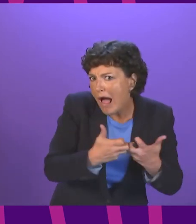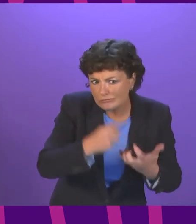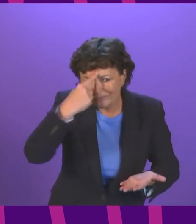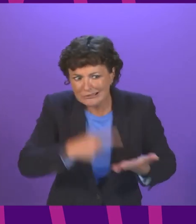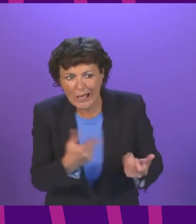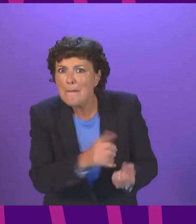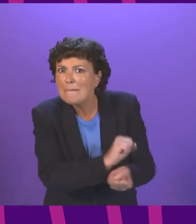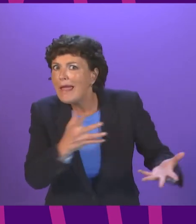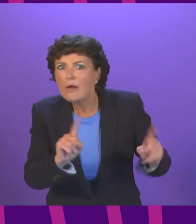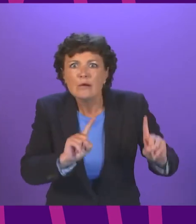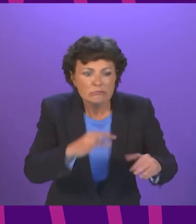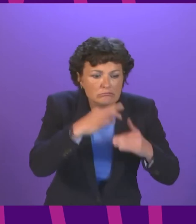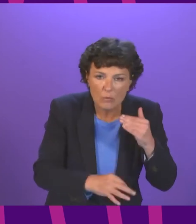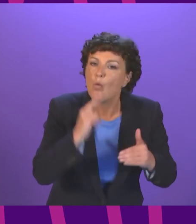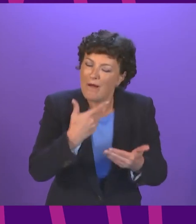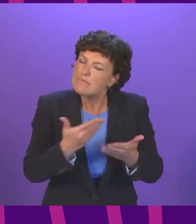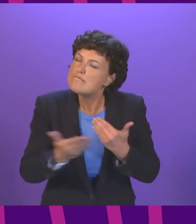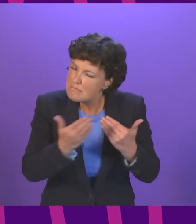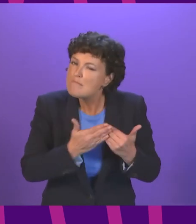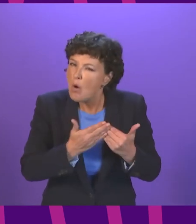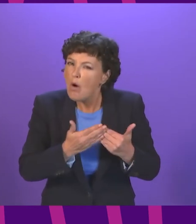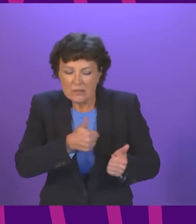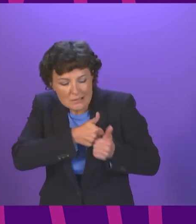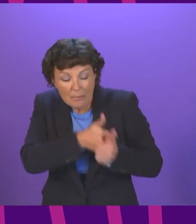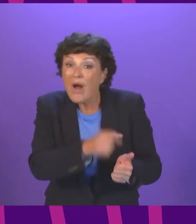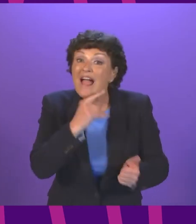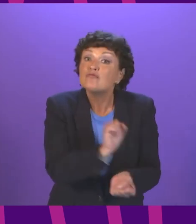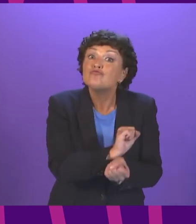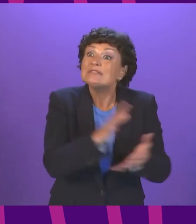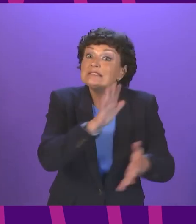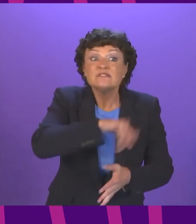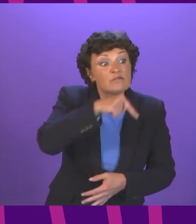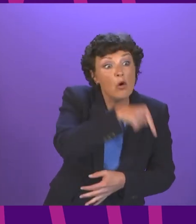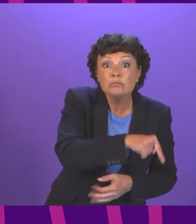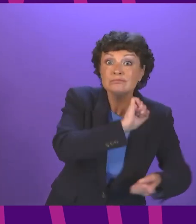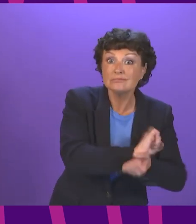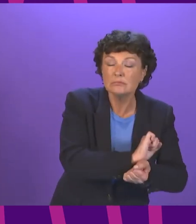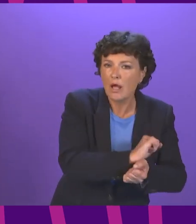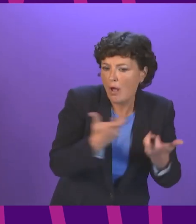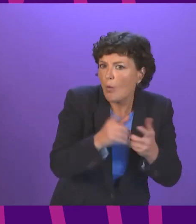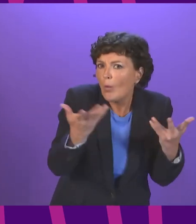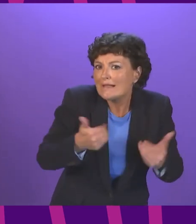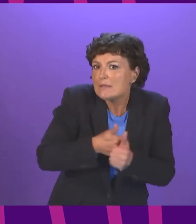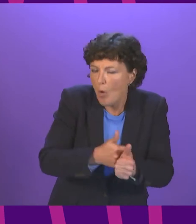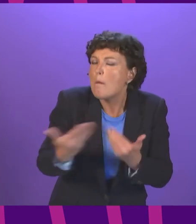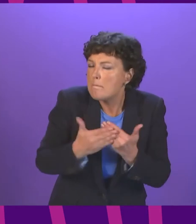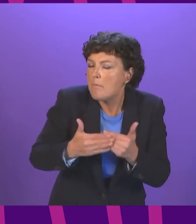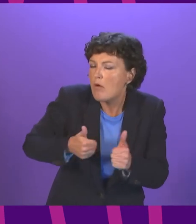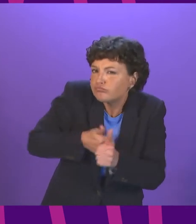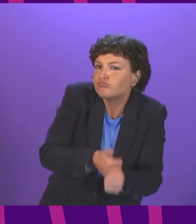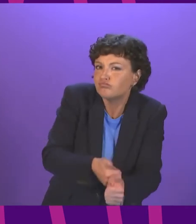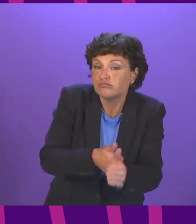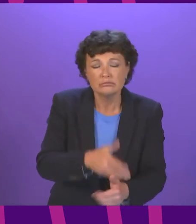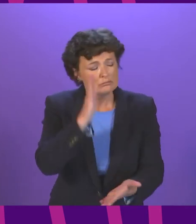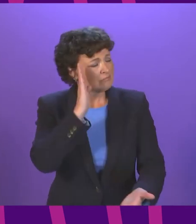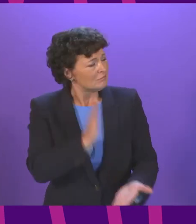are reached and also better support release from custody. And, Presidenting Officer, while we are proud of the reputation